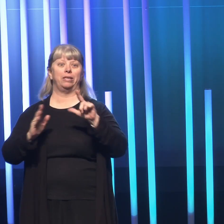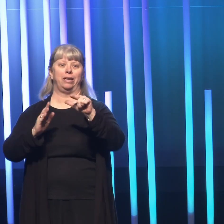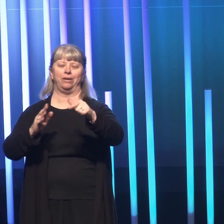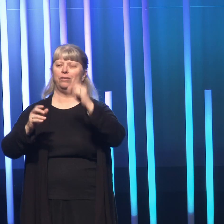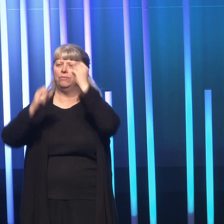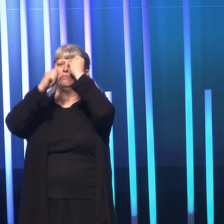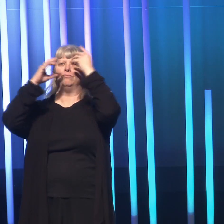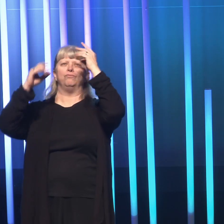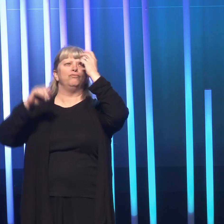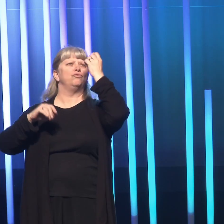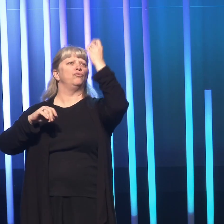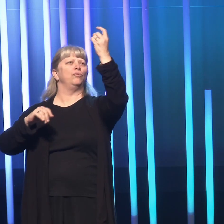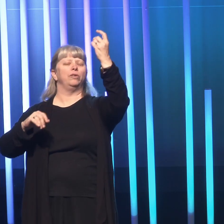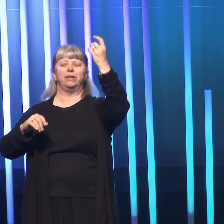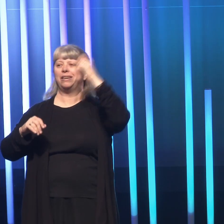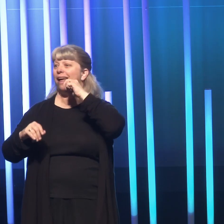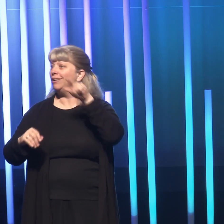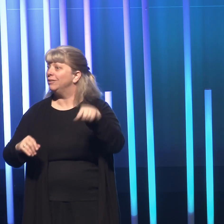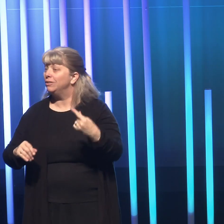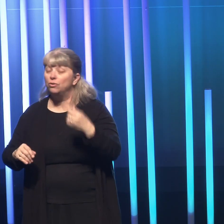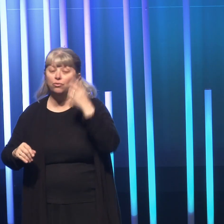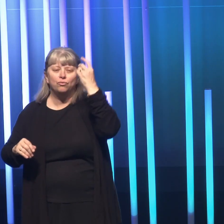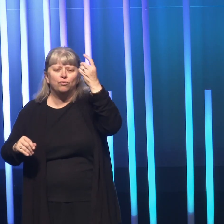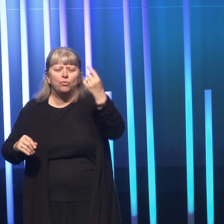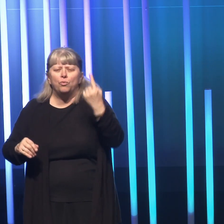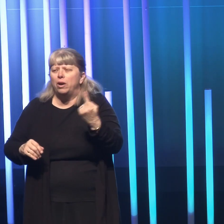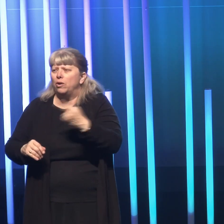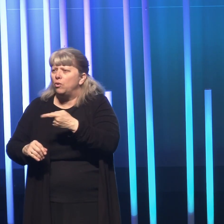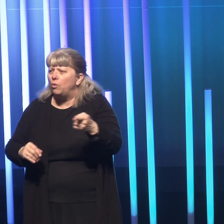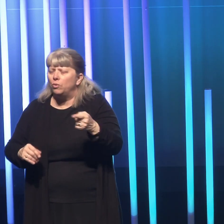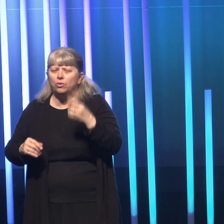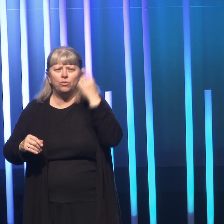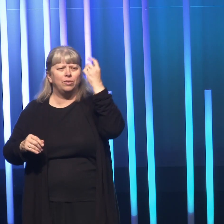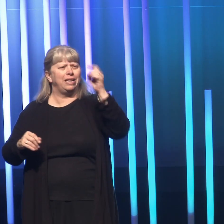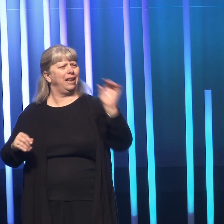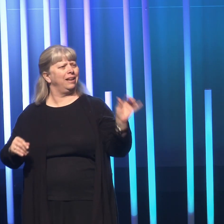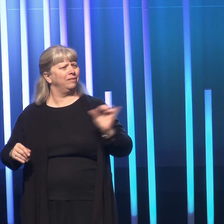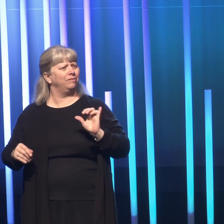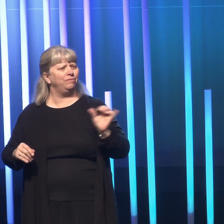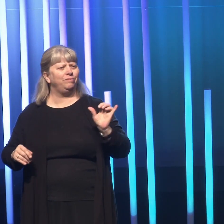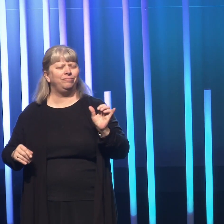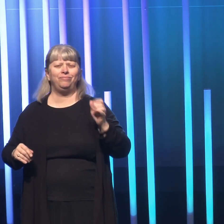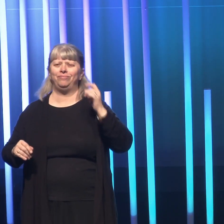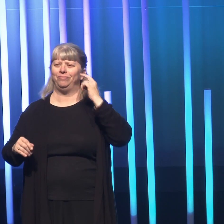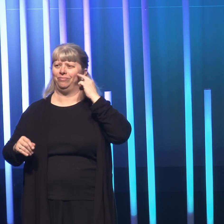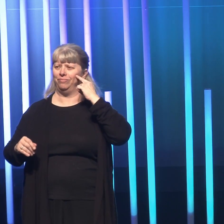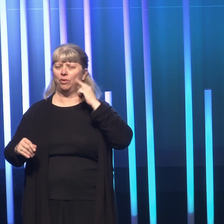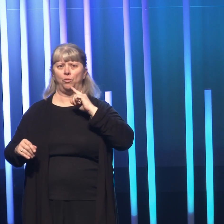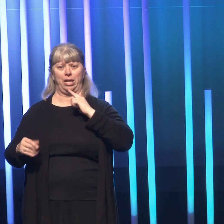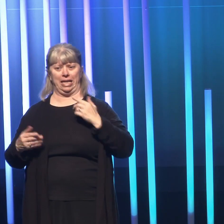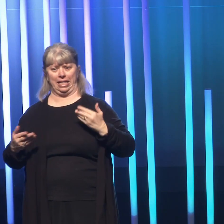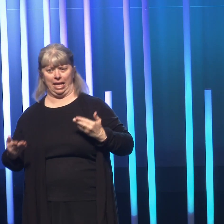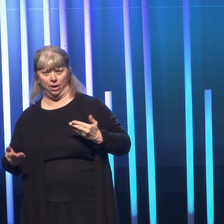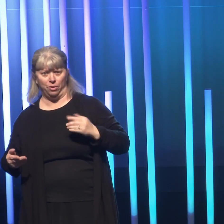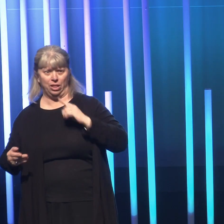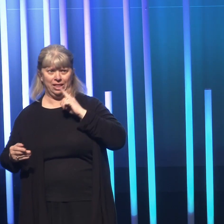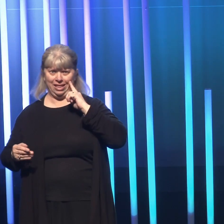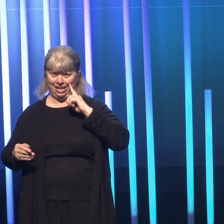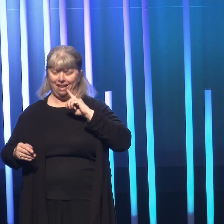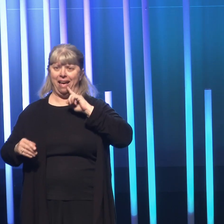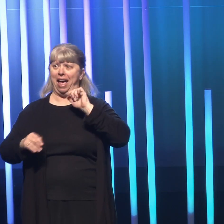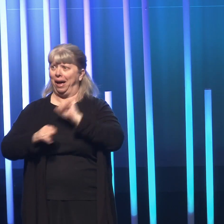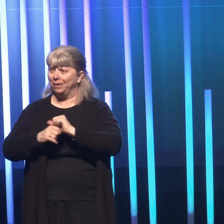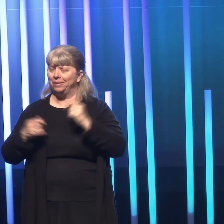had a dream. Not just any dream, but like one of those dreams where you're like, I think I was really there. I think that actually